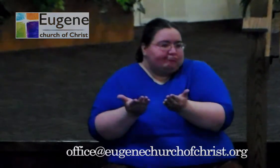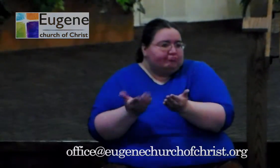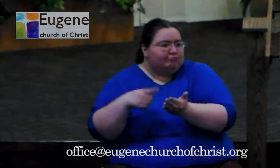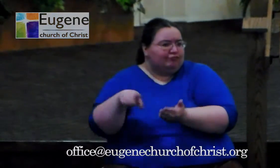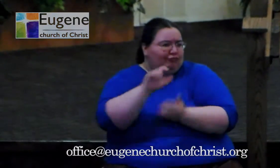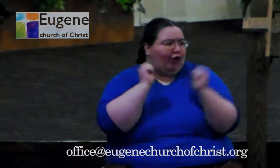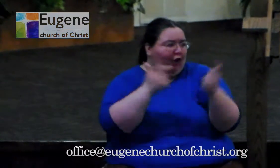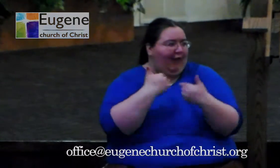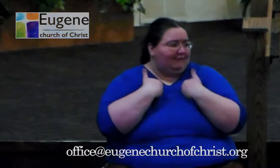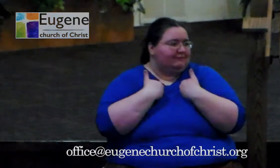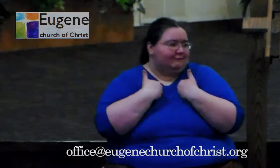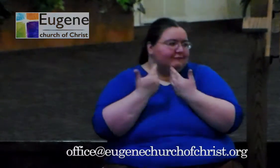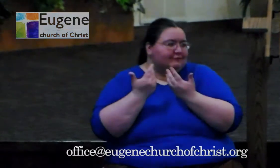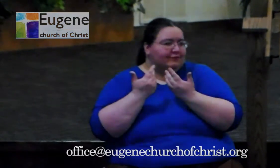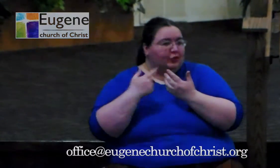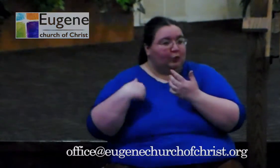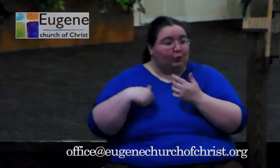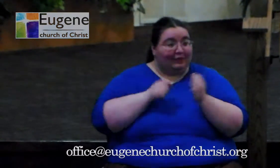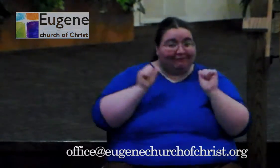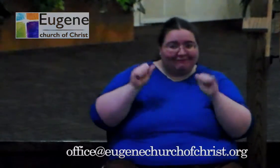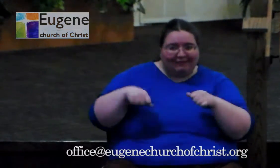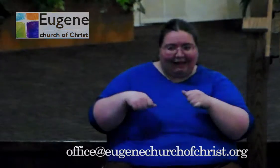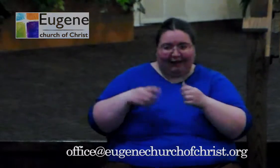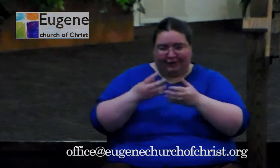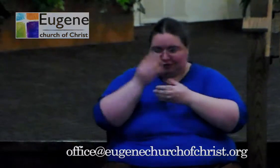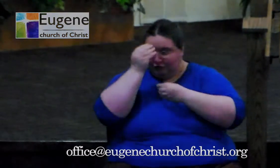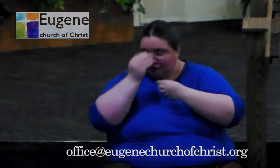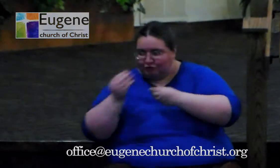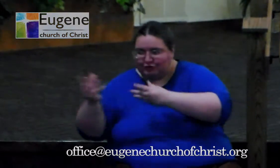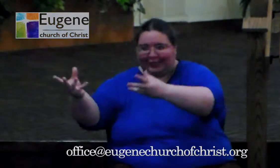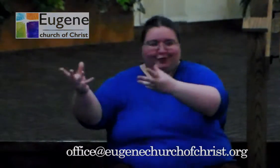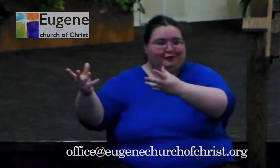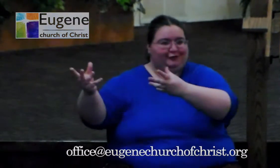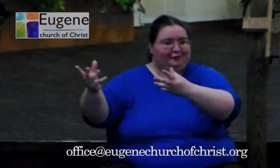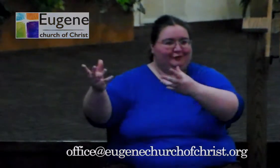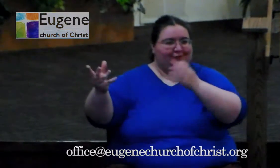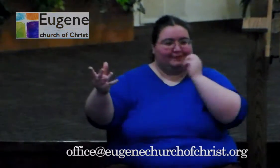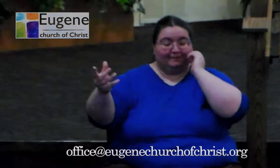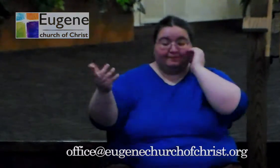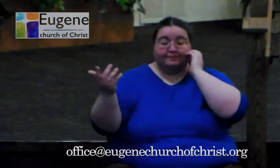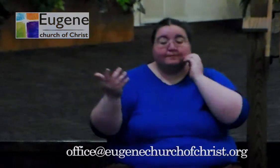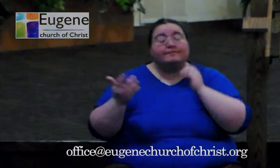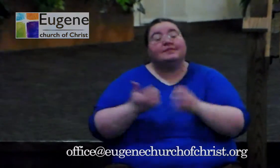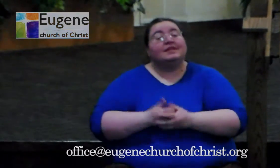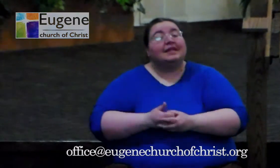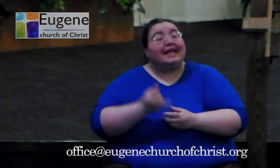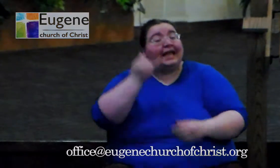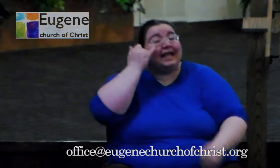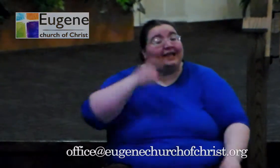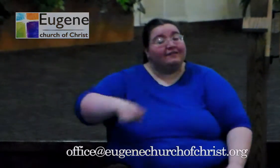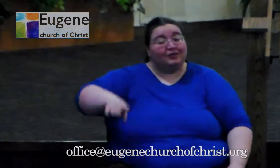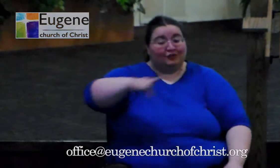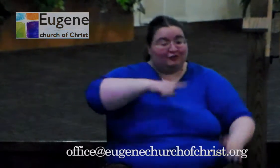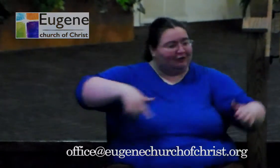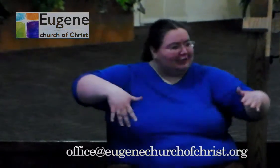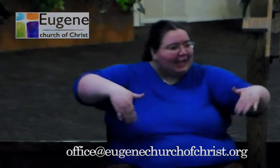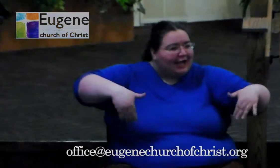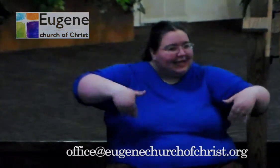can share this message with somebody else. So this morning, if you are not sharing the message with other people, let me tell you something.